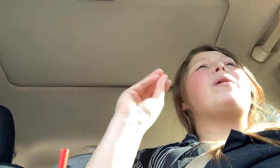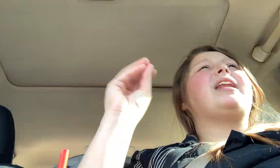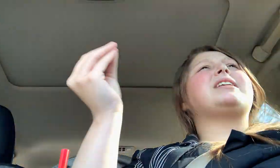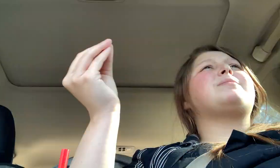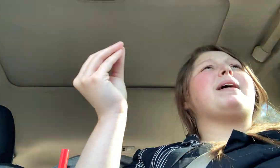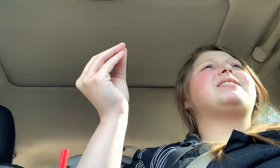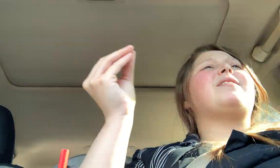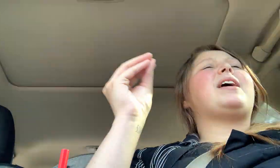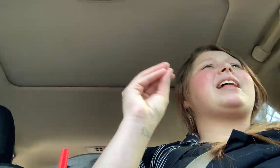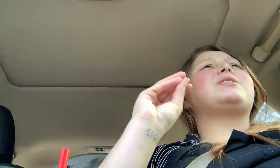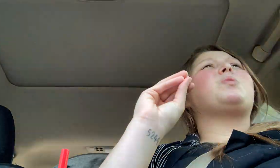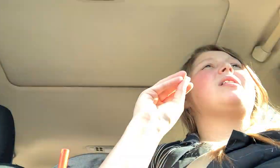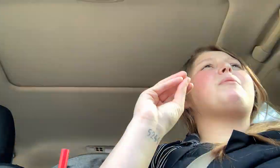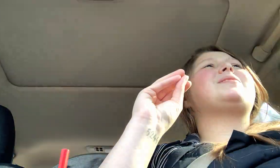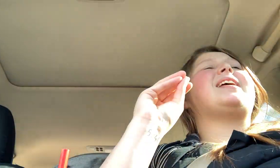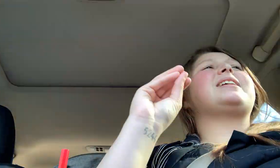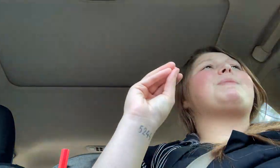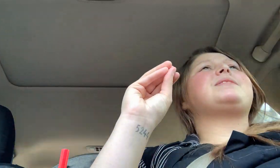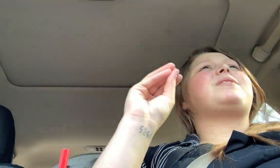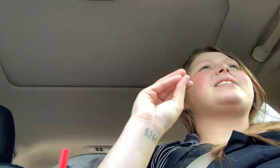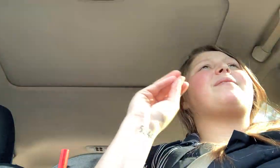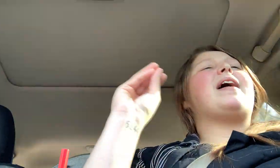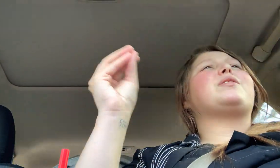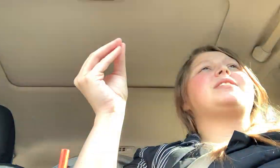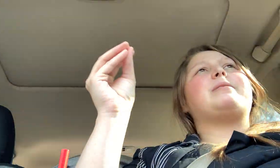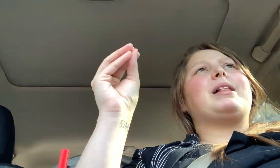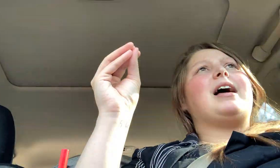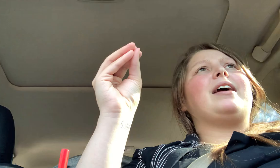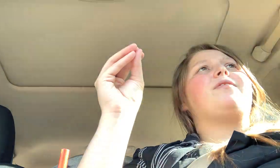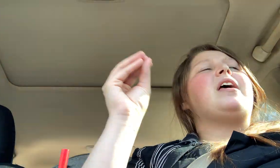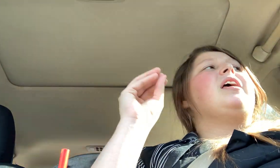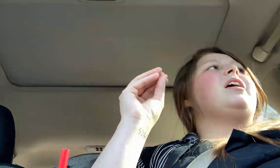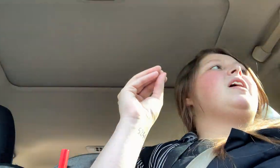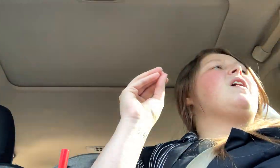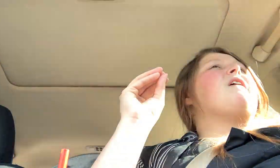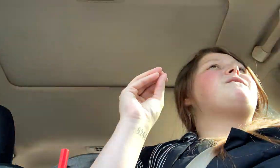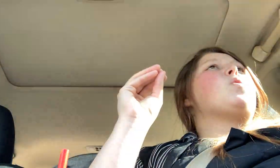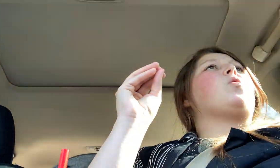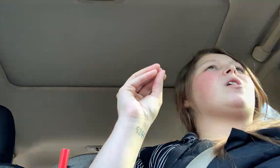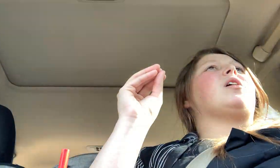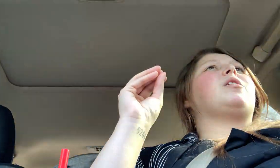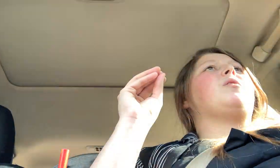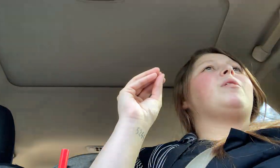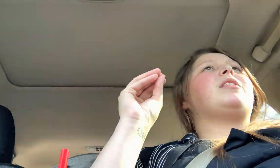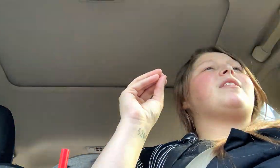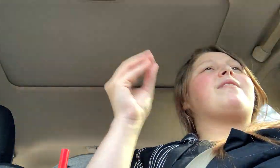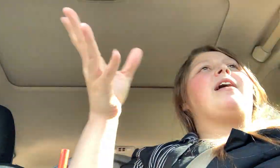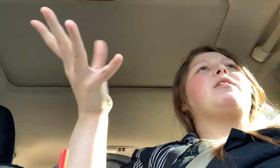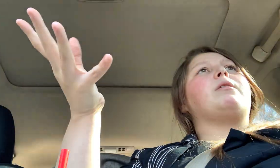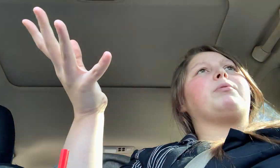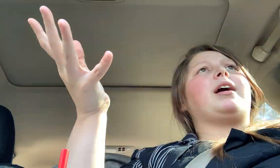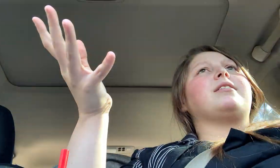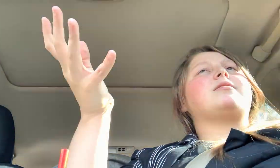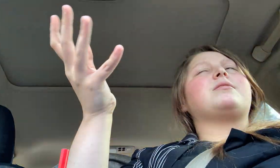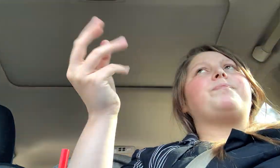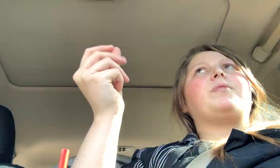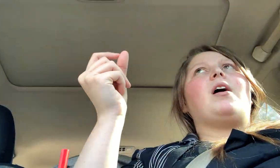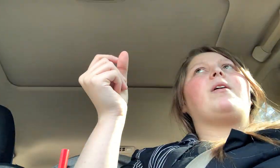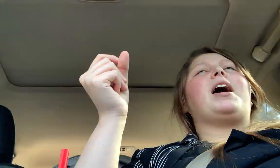inexpensive. Like that's one of the most inexpensive things I've ever seen in my life for the value it brings. Okay.